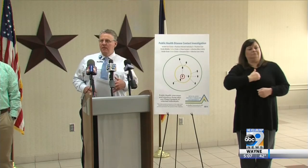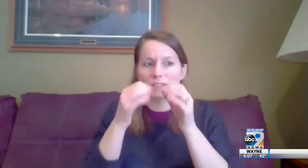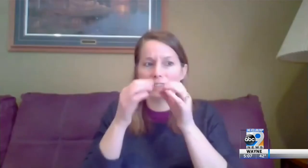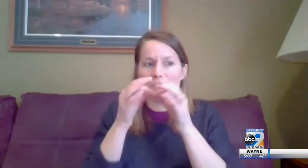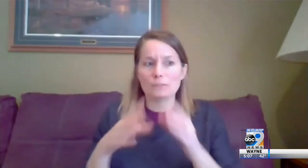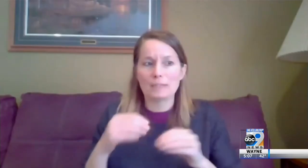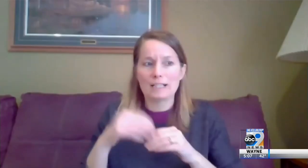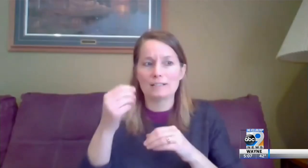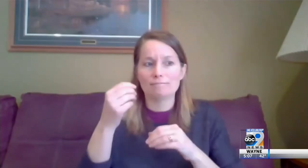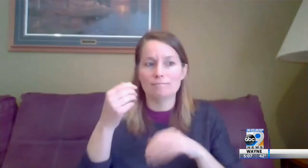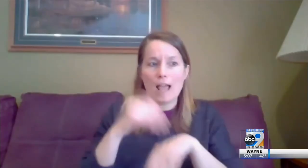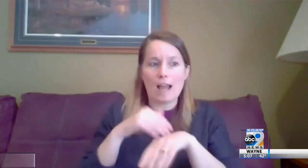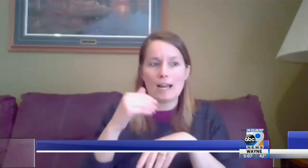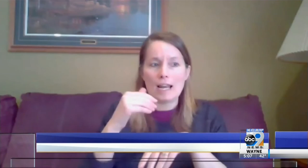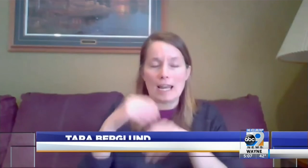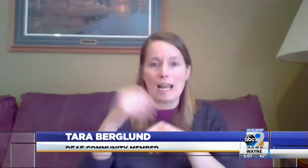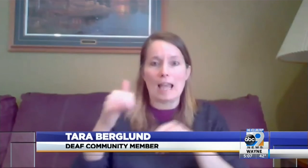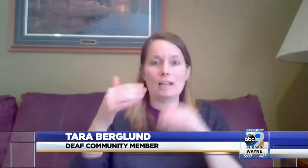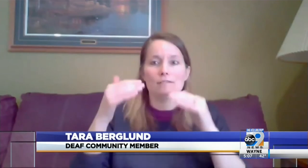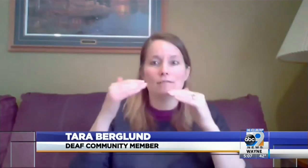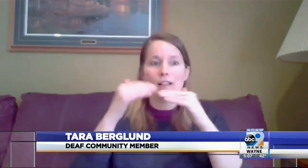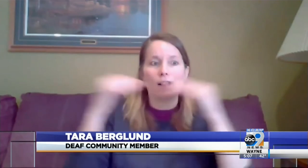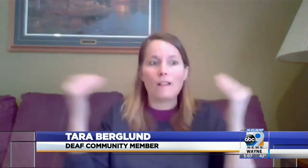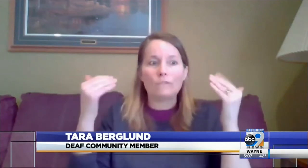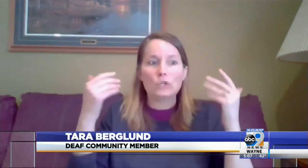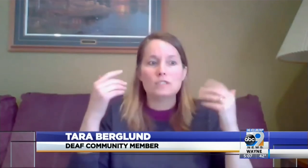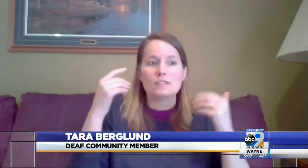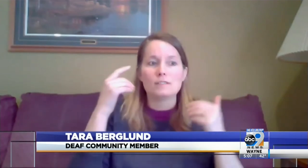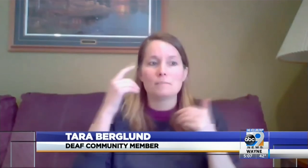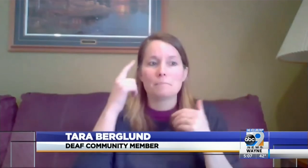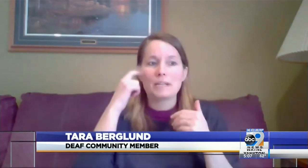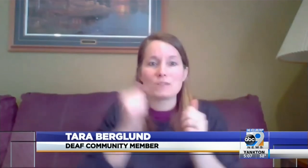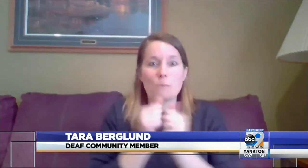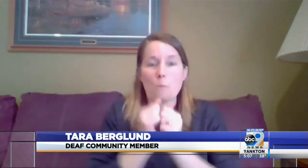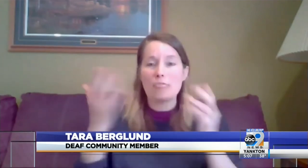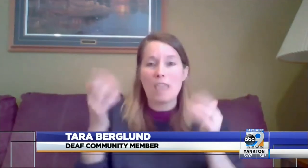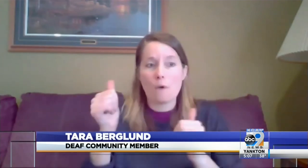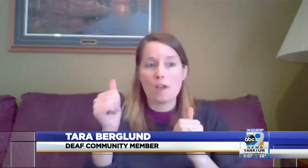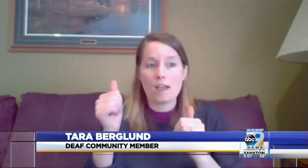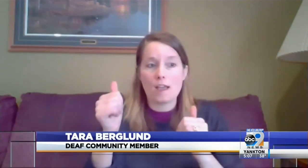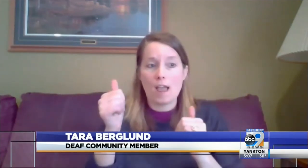And I value the interpreters greatly at any level because without